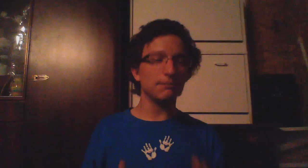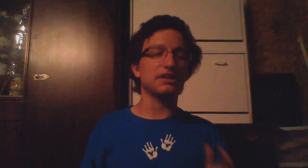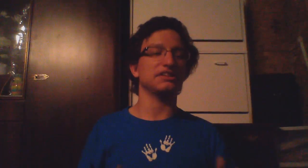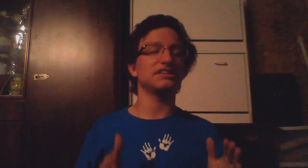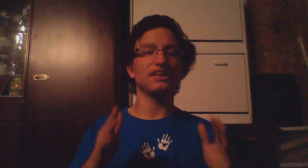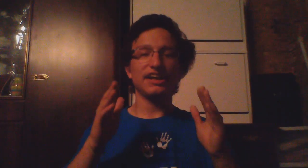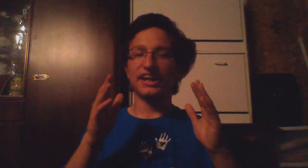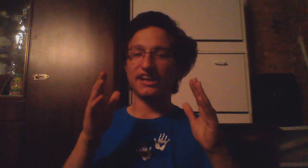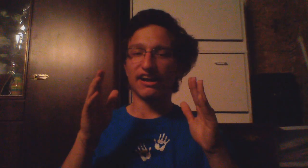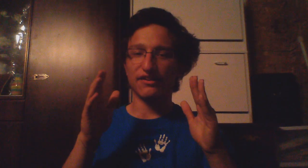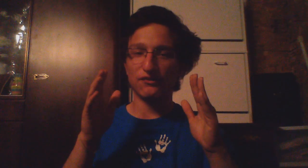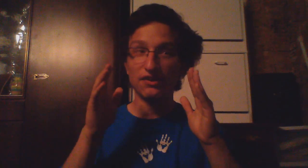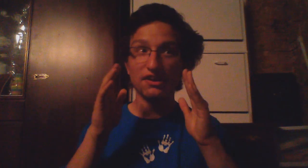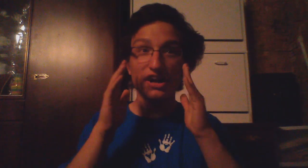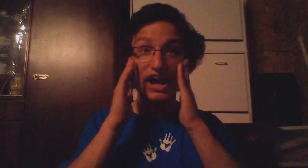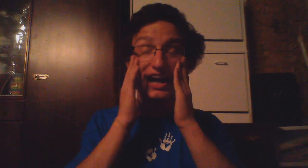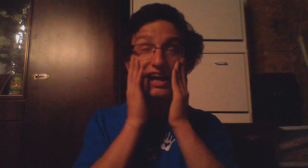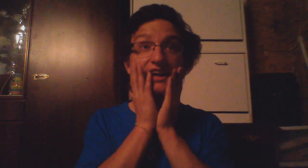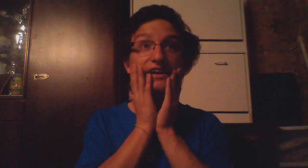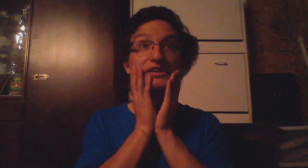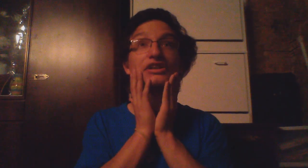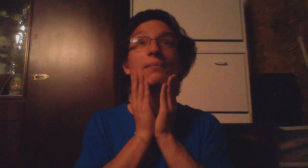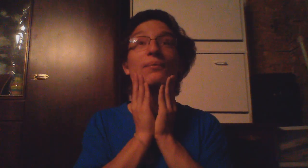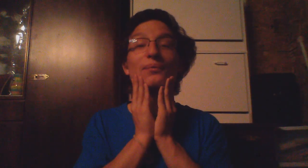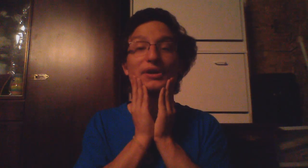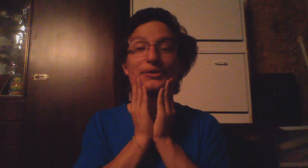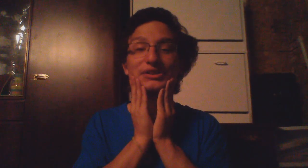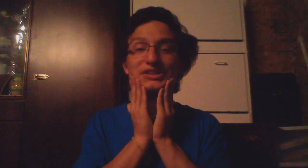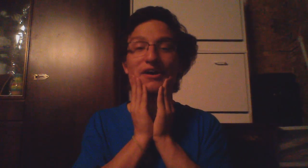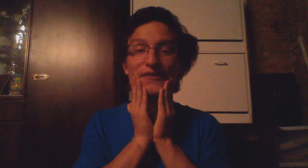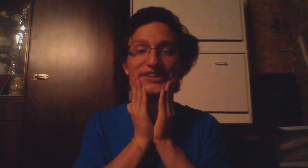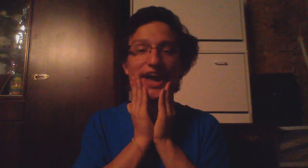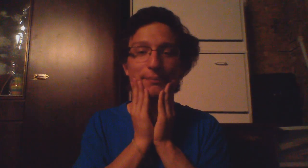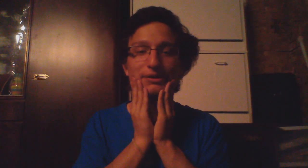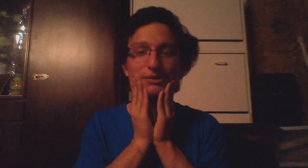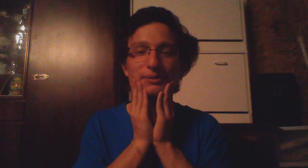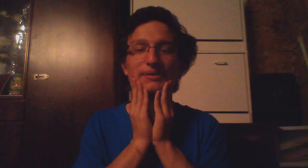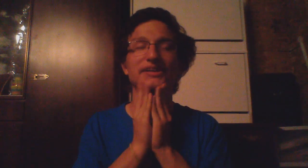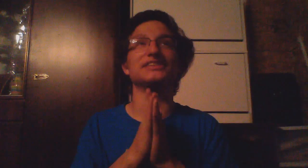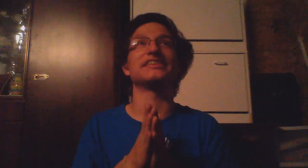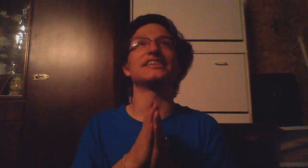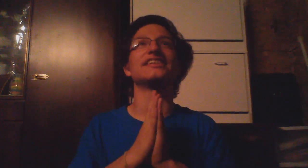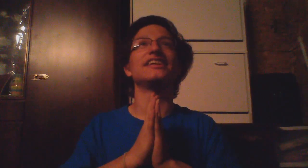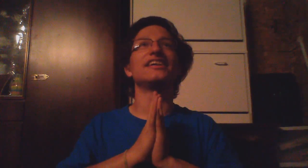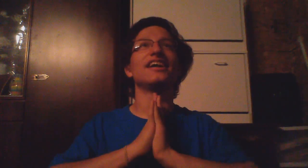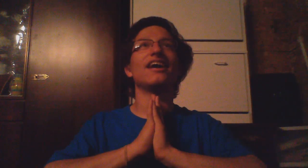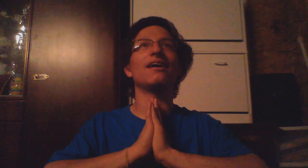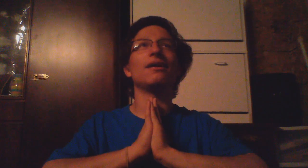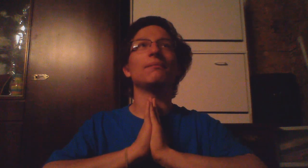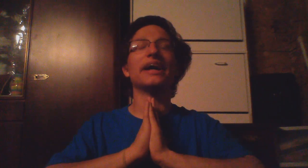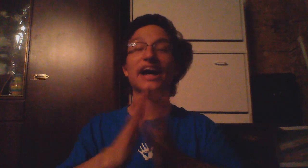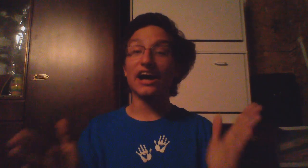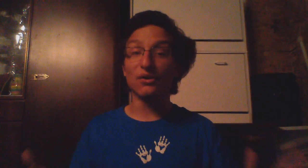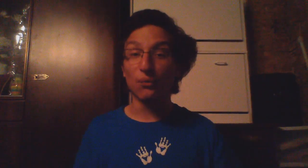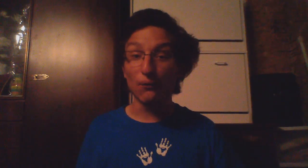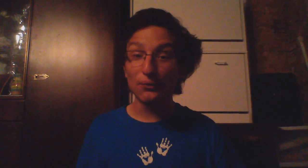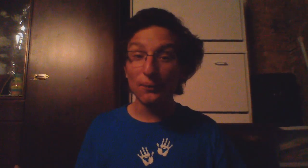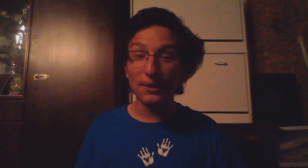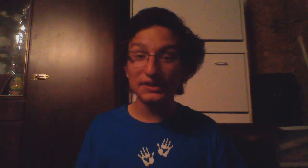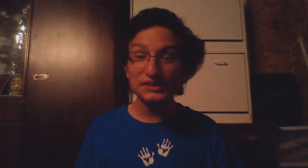minutes and I it is some weird stuff has happened to me because of this um I got a quarter once